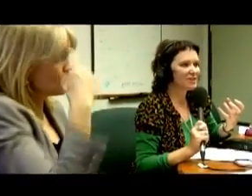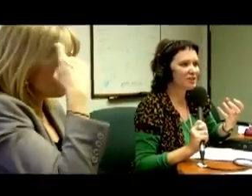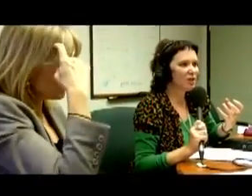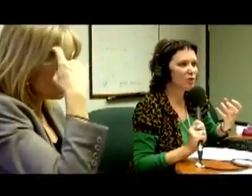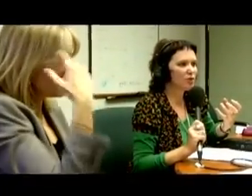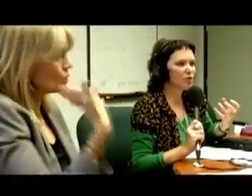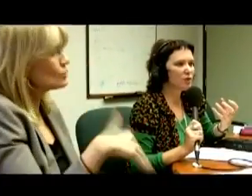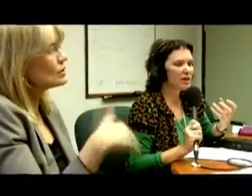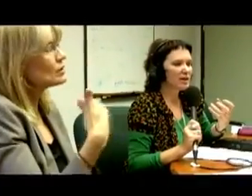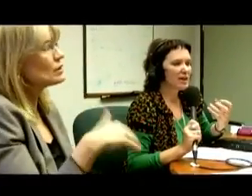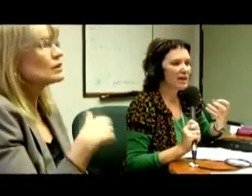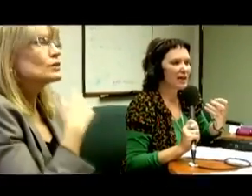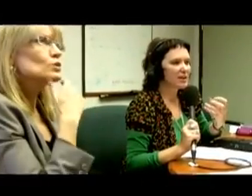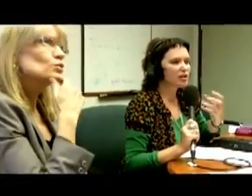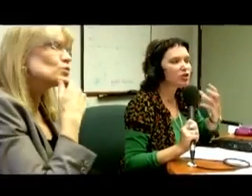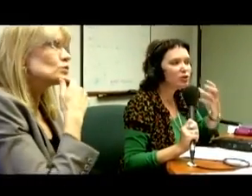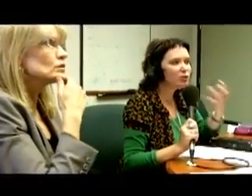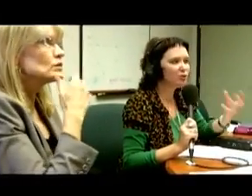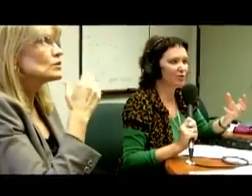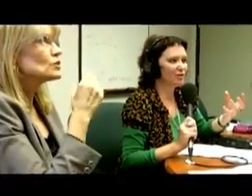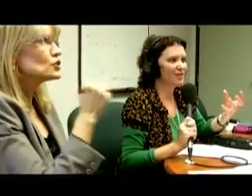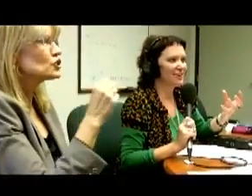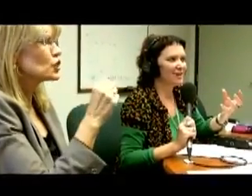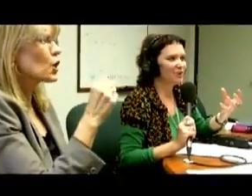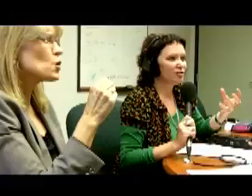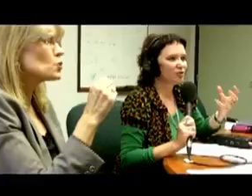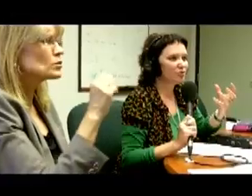to reading facial expressions.